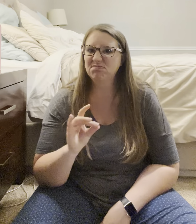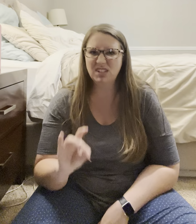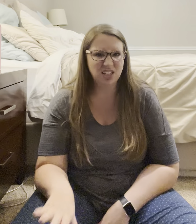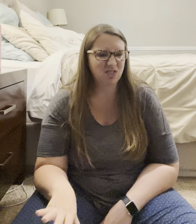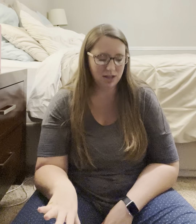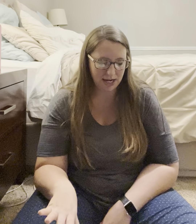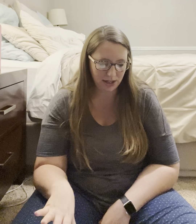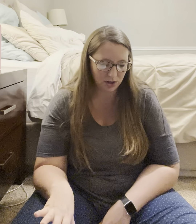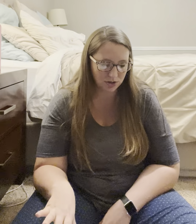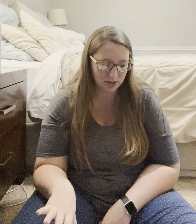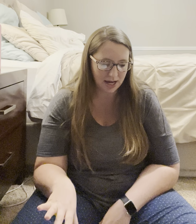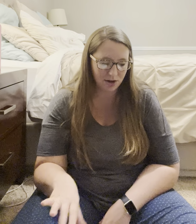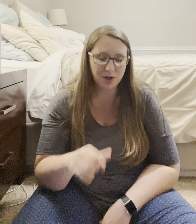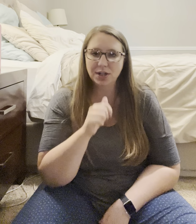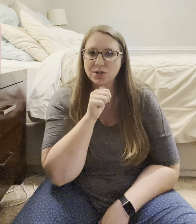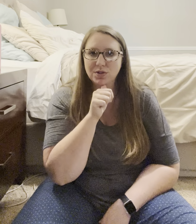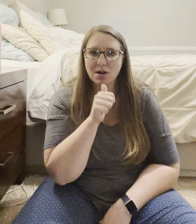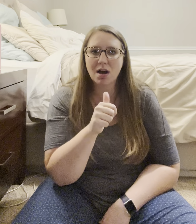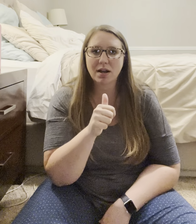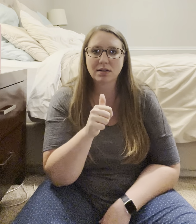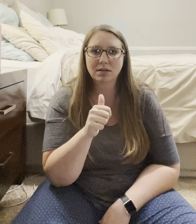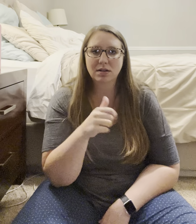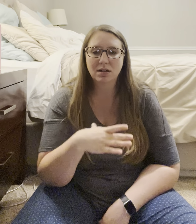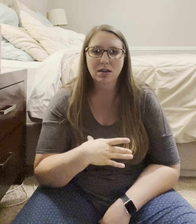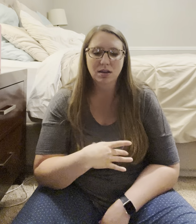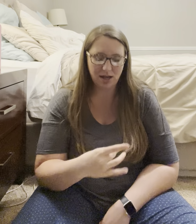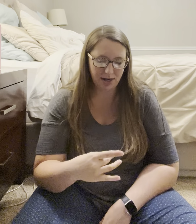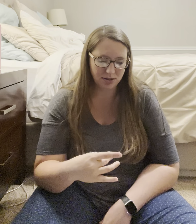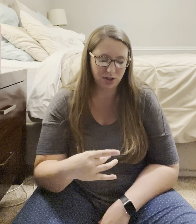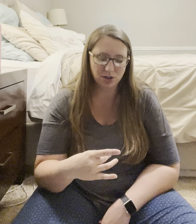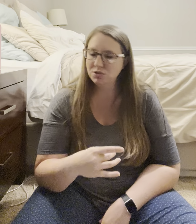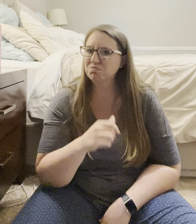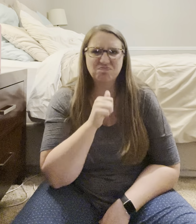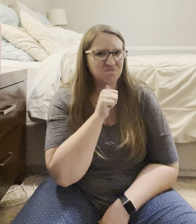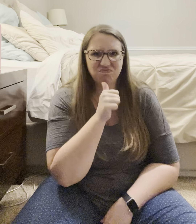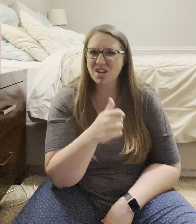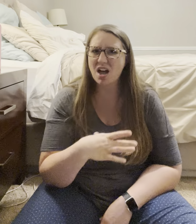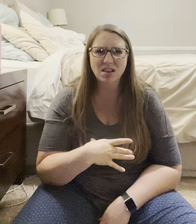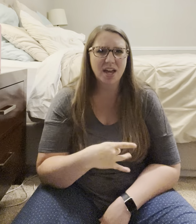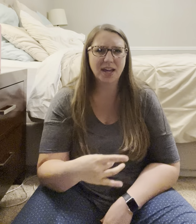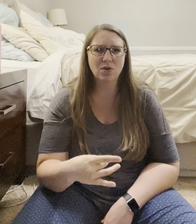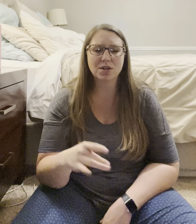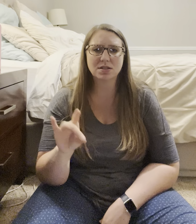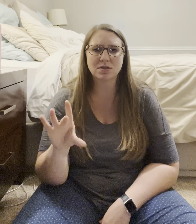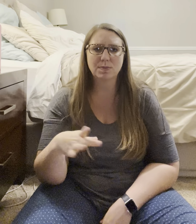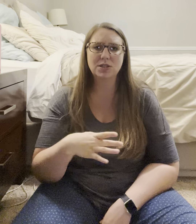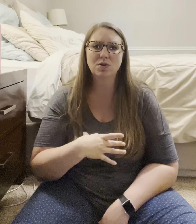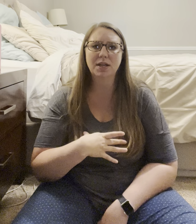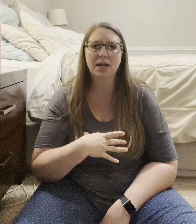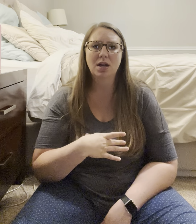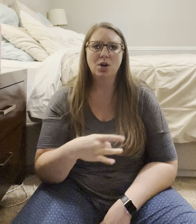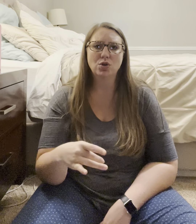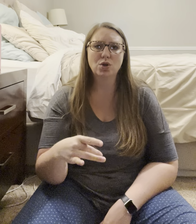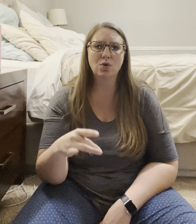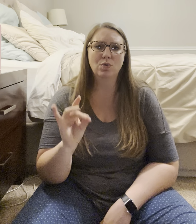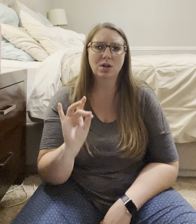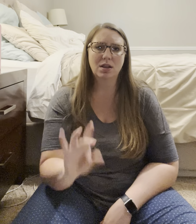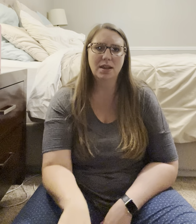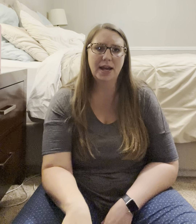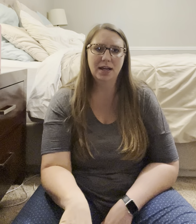I don't like. You can do that. Or you can do not like. So, you can do not like. Or this also means don't like. Don't like.